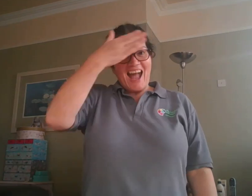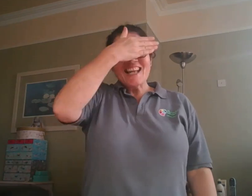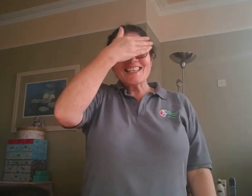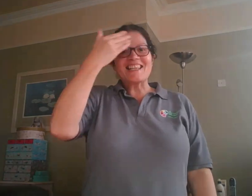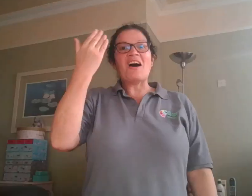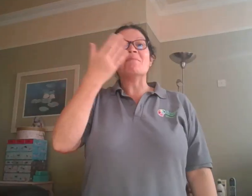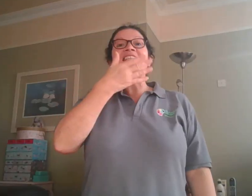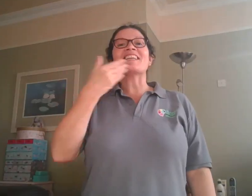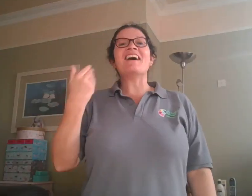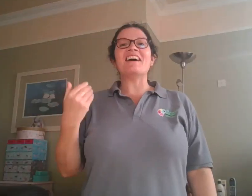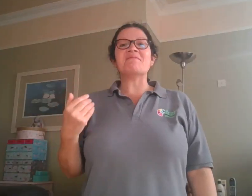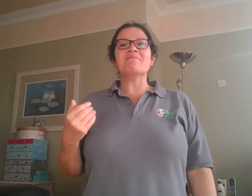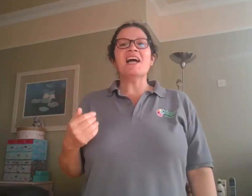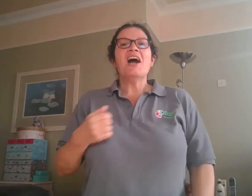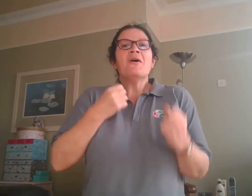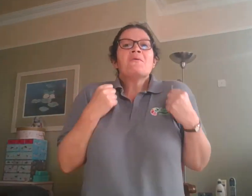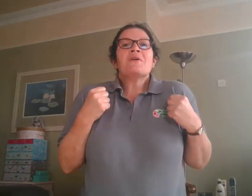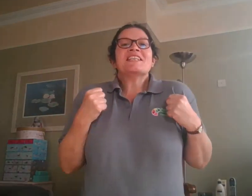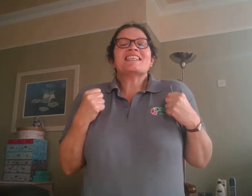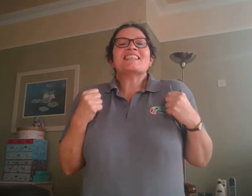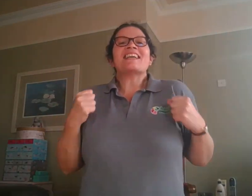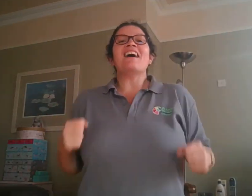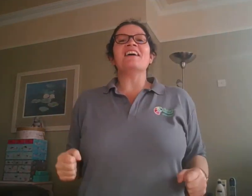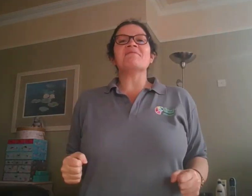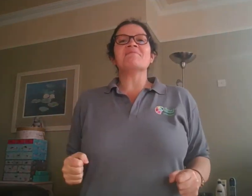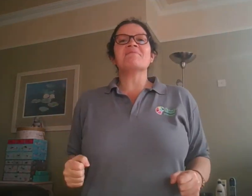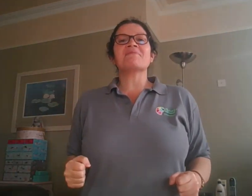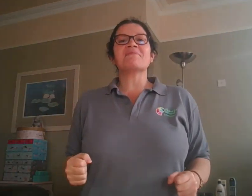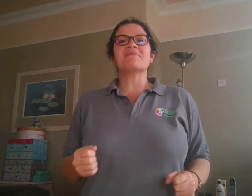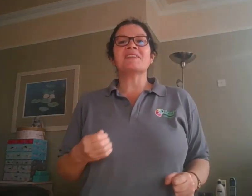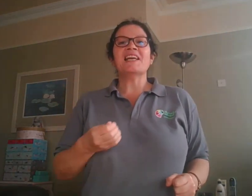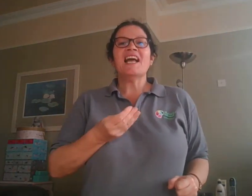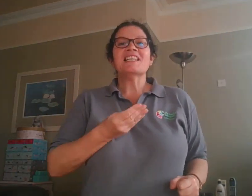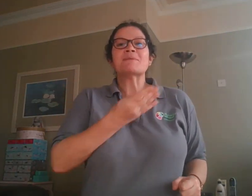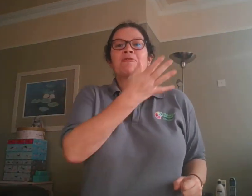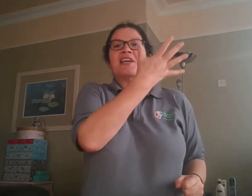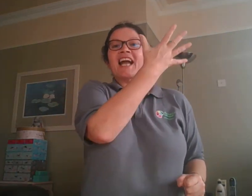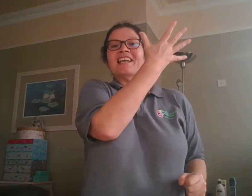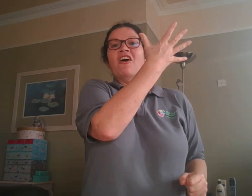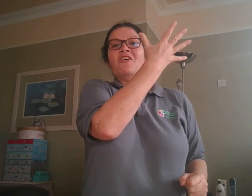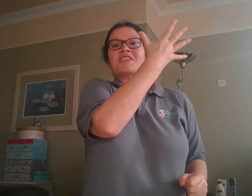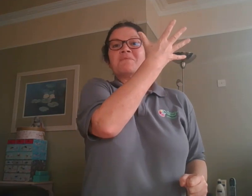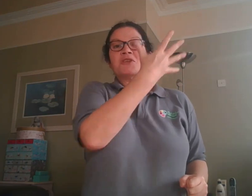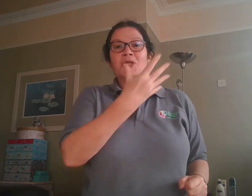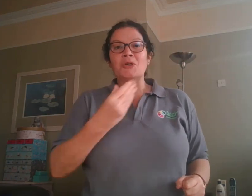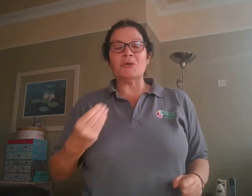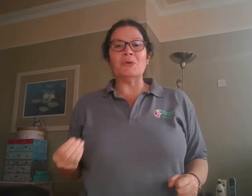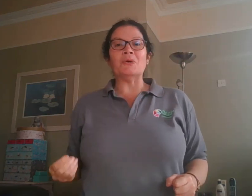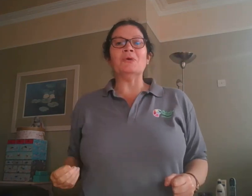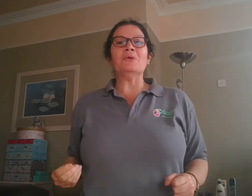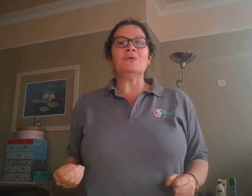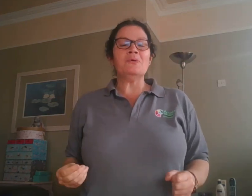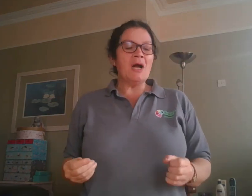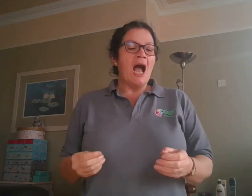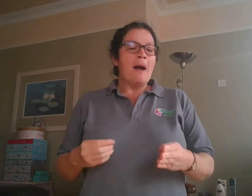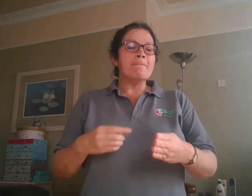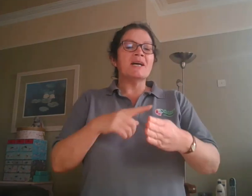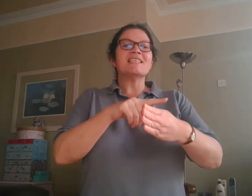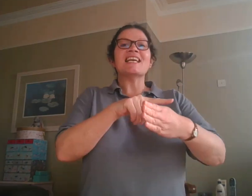Summertime, wintertime, spring and autumn too, Monday,